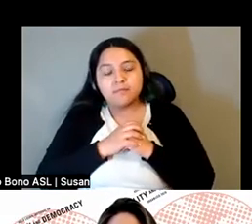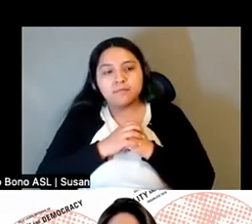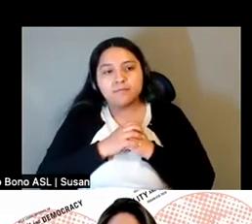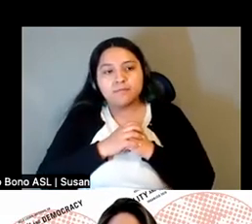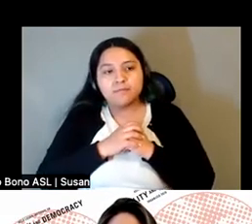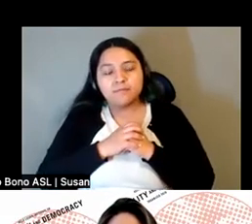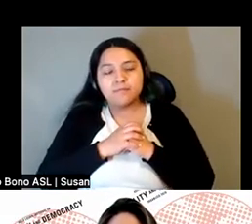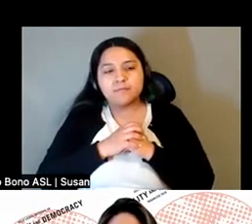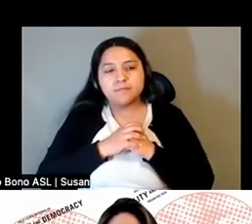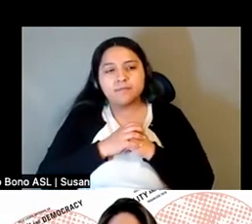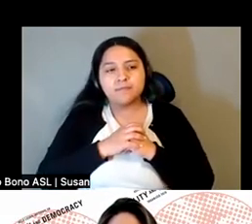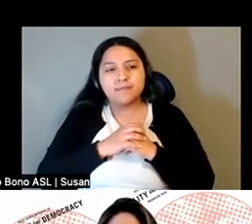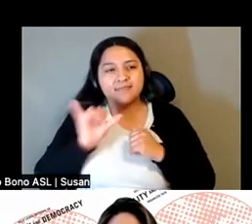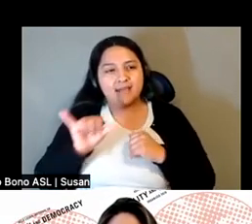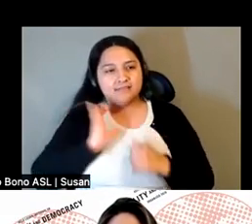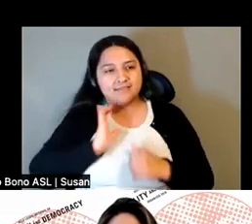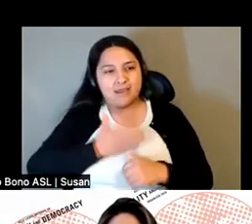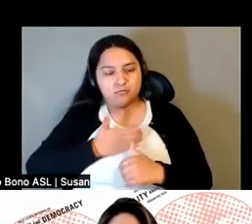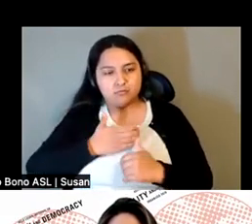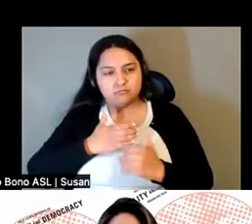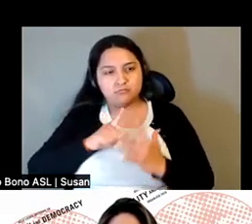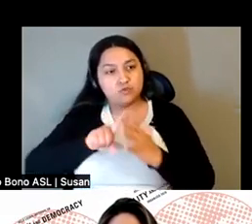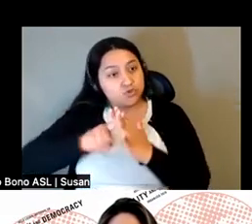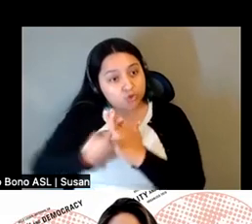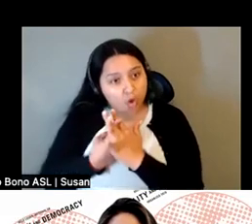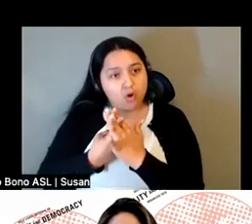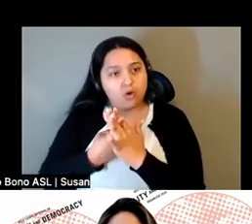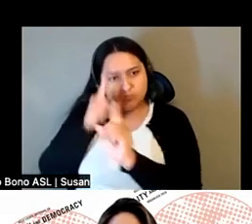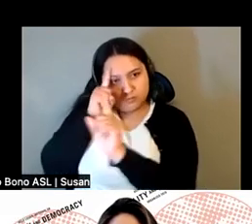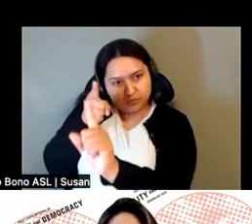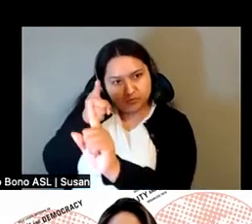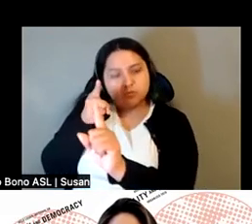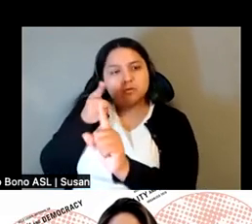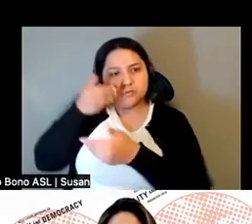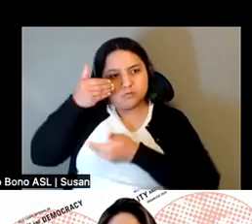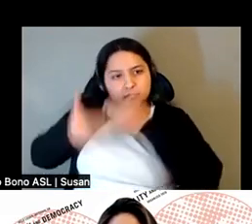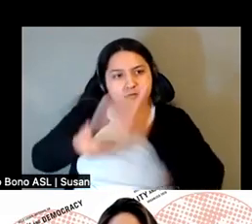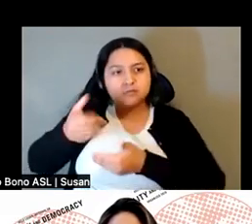we started, you always been clear that this is not the end all to be all.